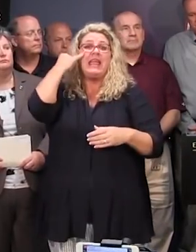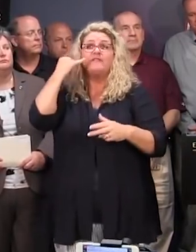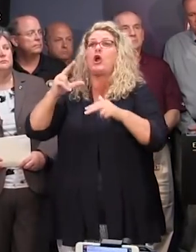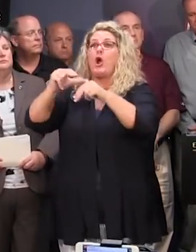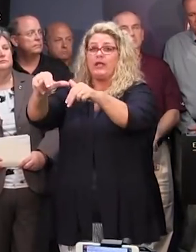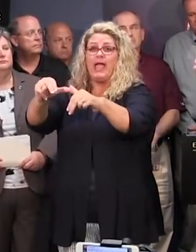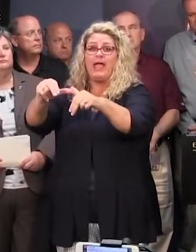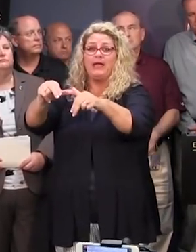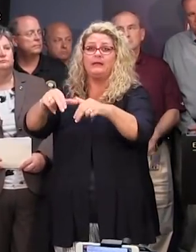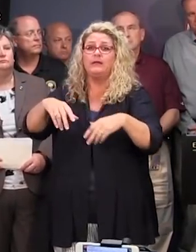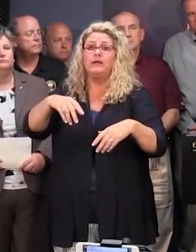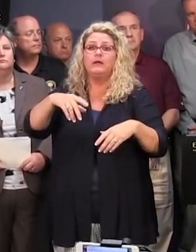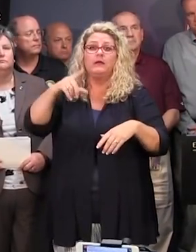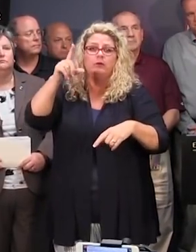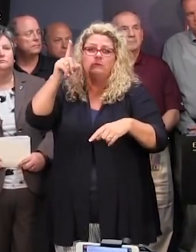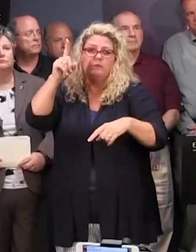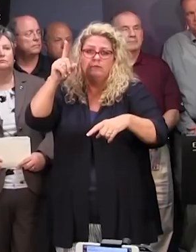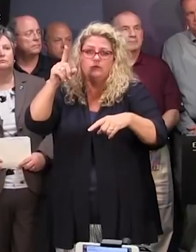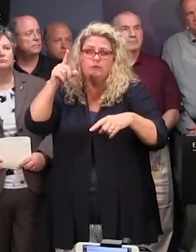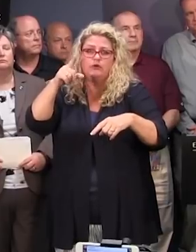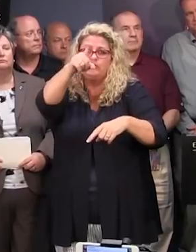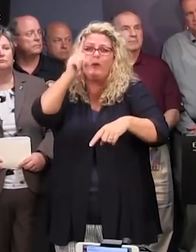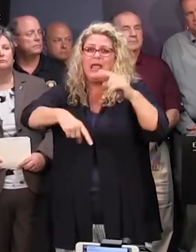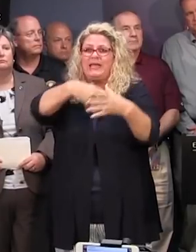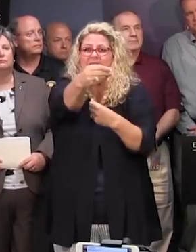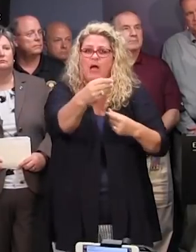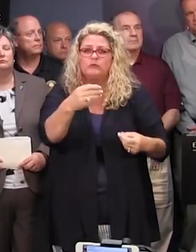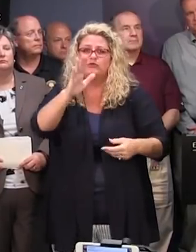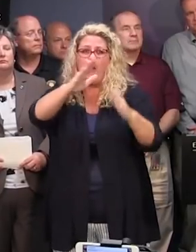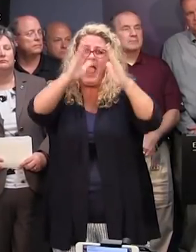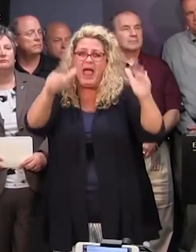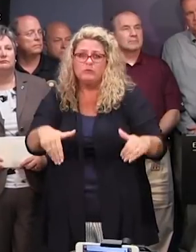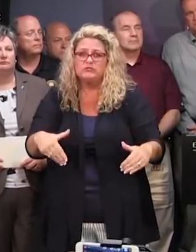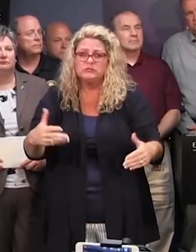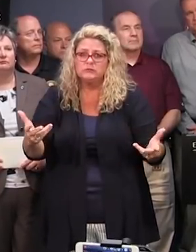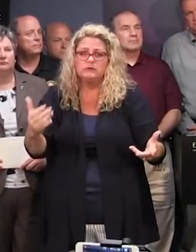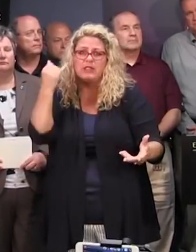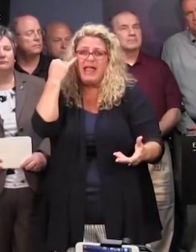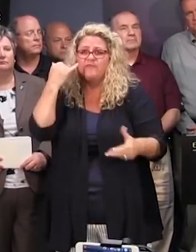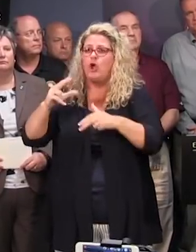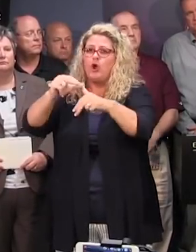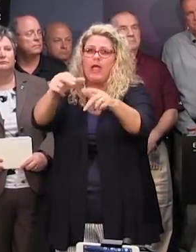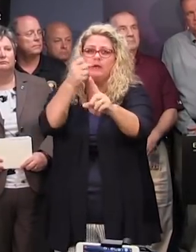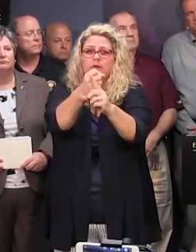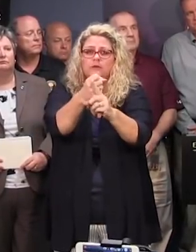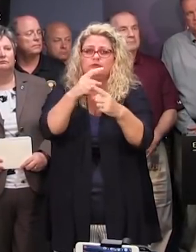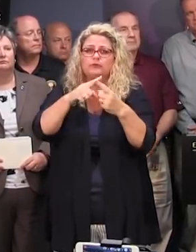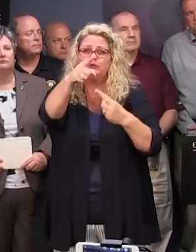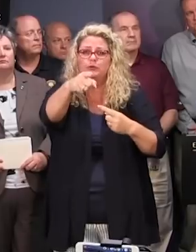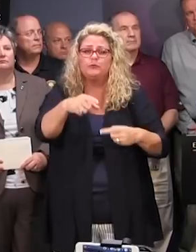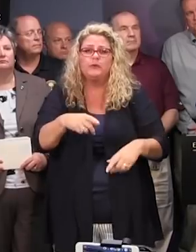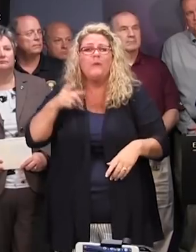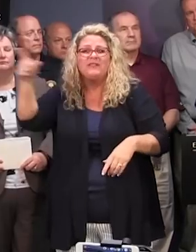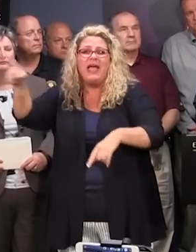911 and call every other number, but just like you can't get out of your house to safety, they can't get in to save you. That's why we're